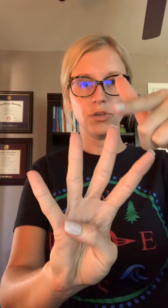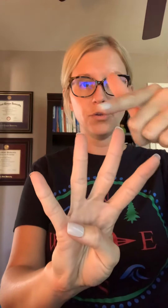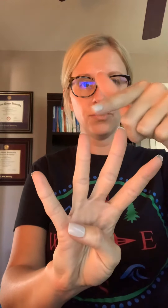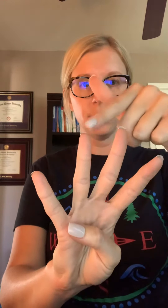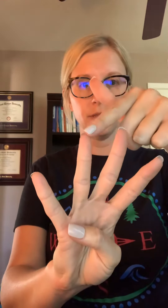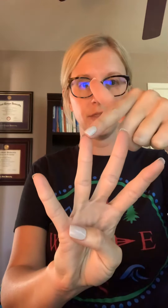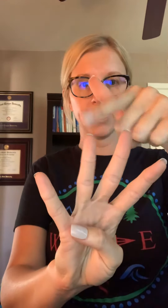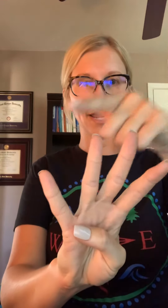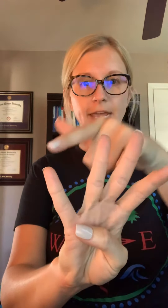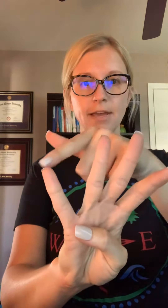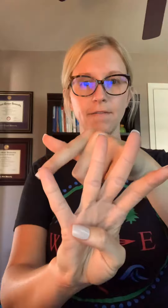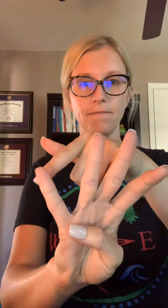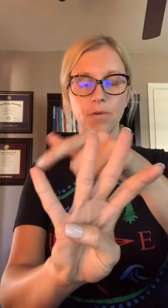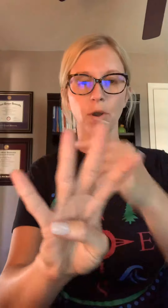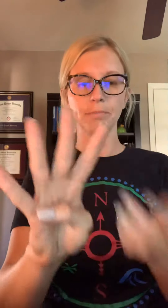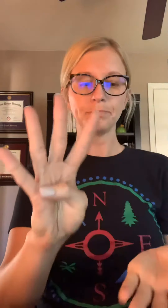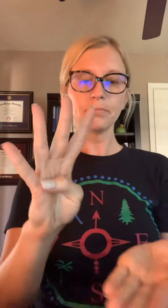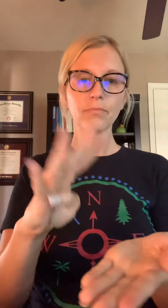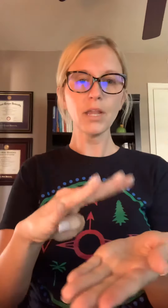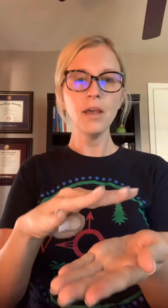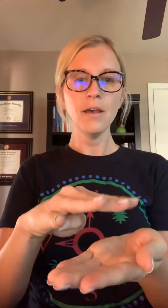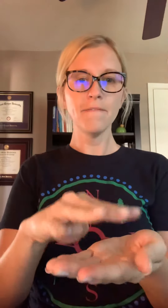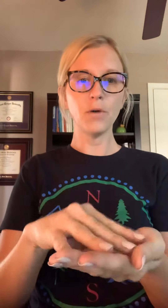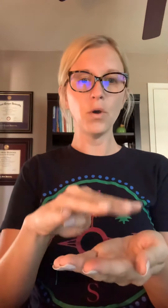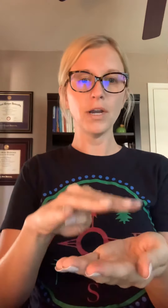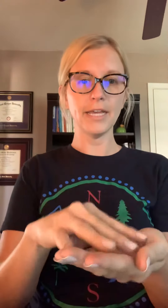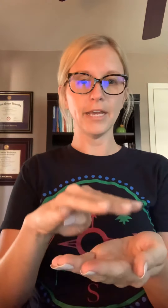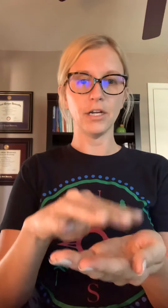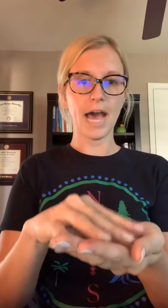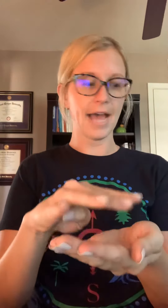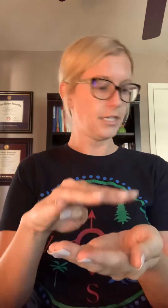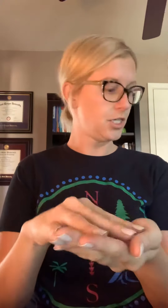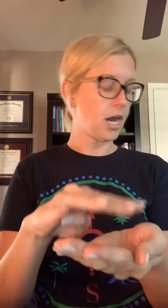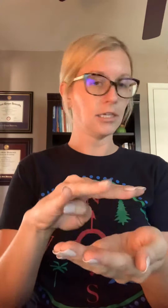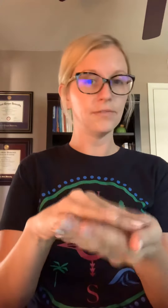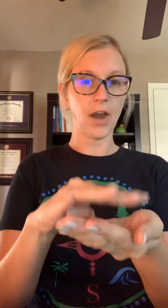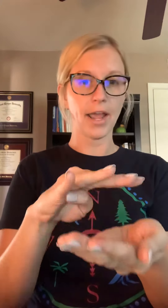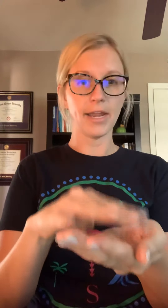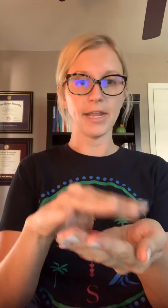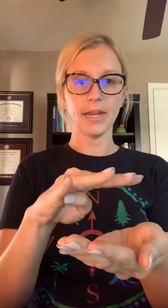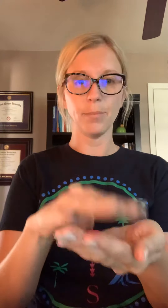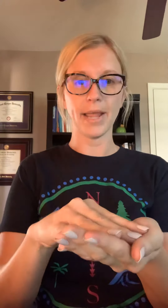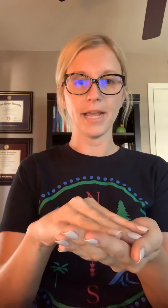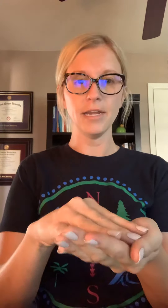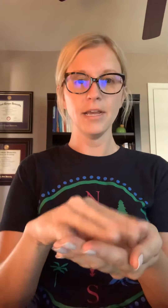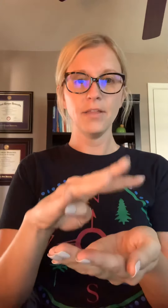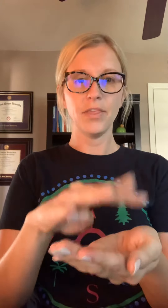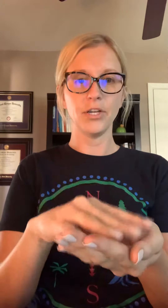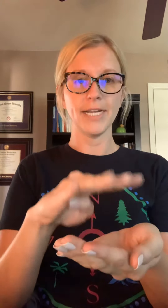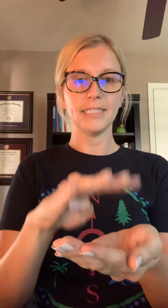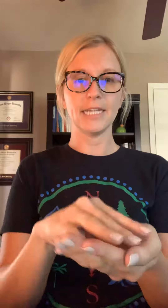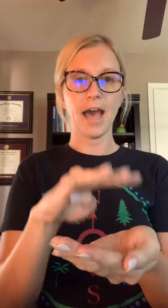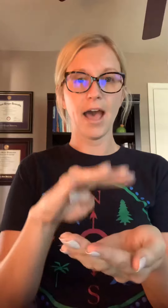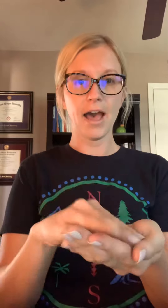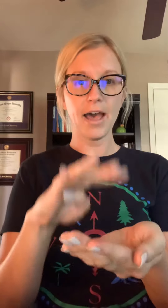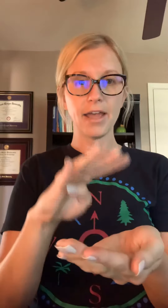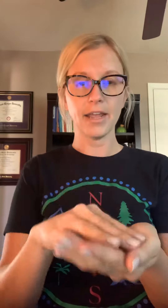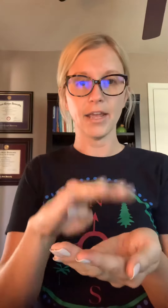three four. Four little hot dogs frying in a pan. The grease got hot and